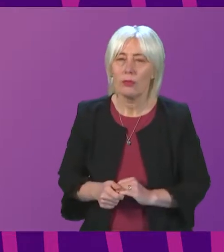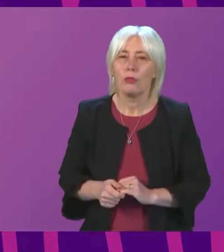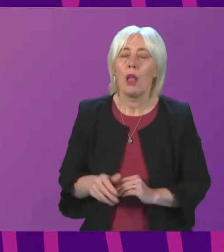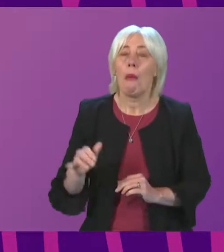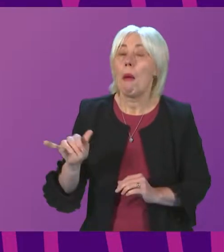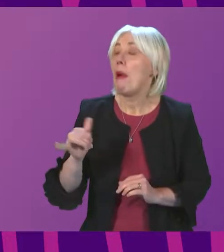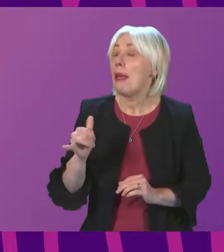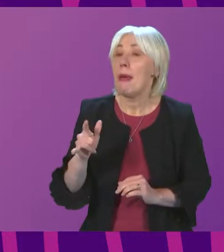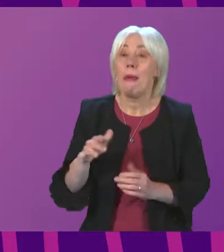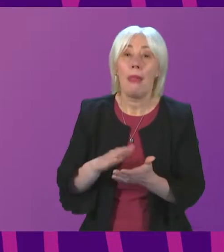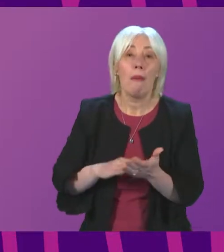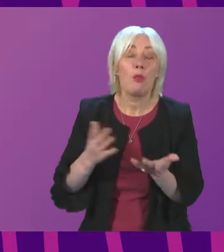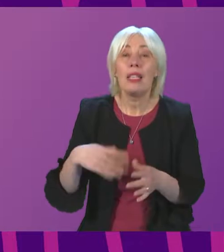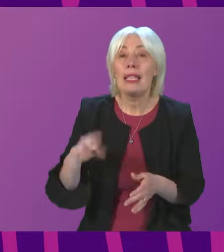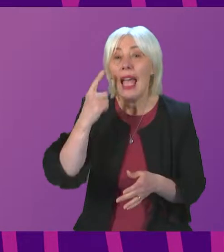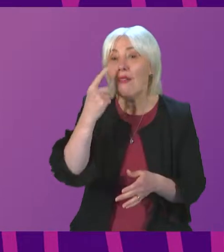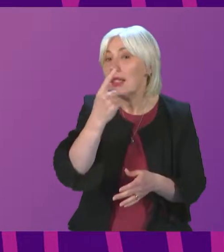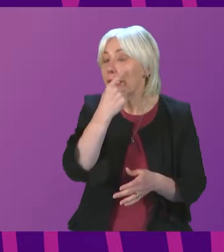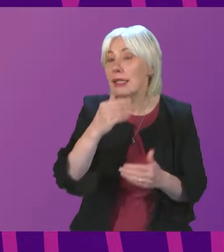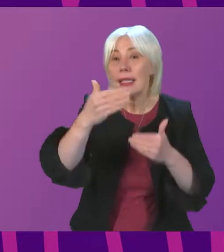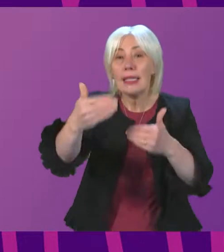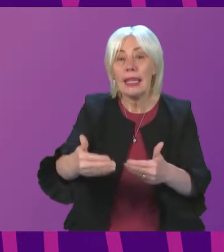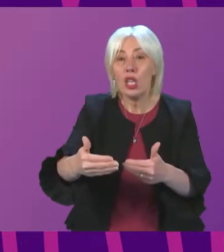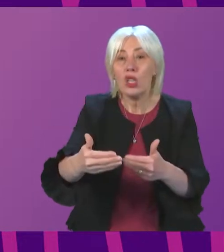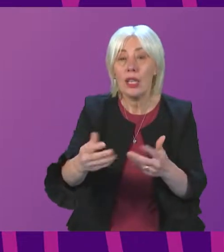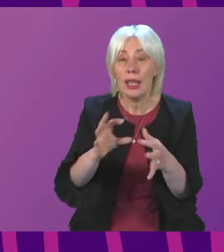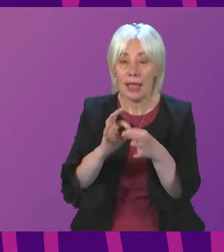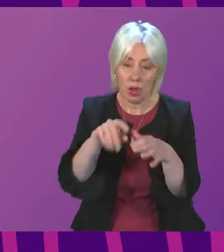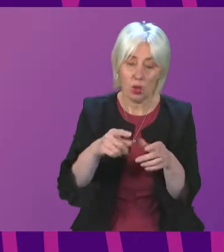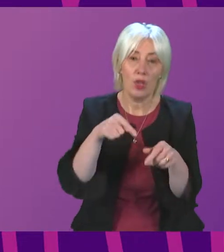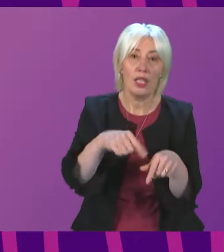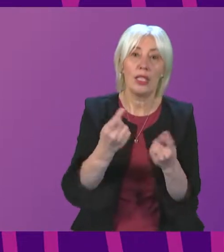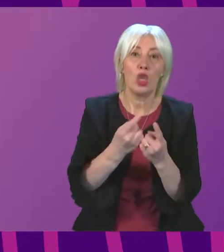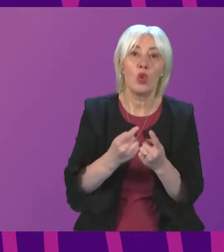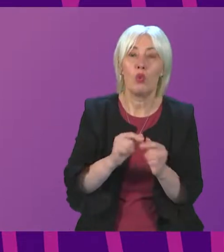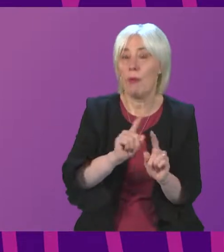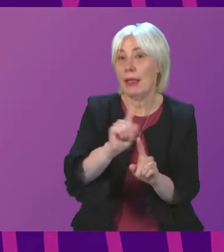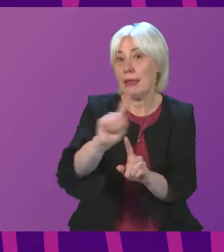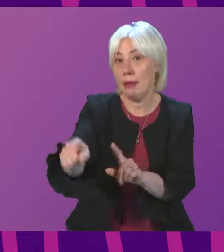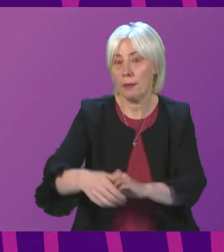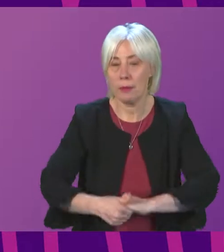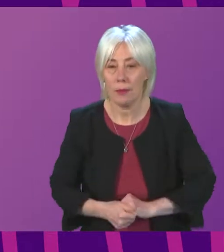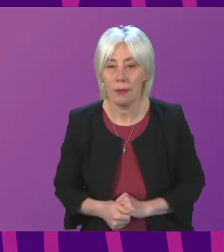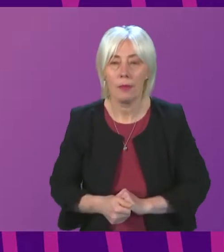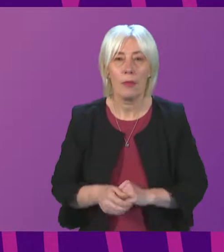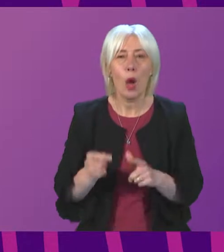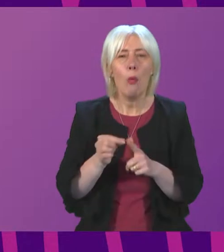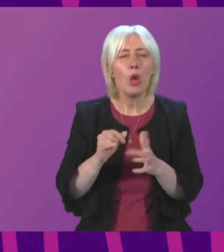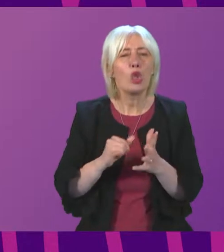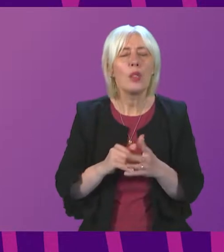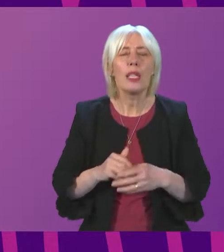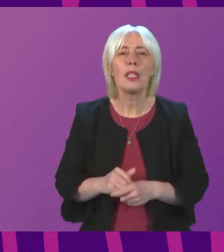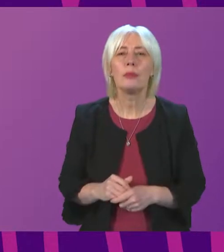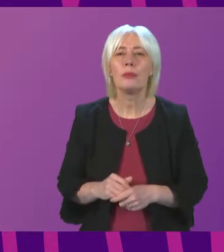that leads to an evidence session on this issue at a later date. Mr Sweeney? Thank you, Convener. Is it also worth